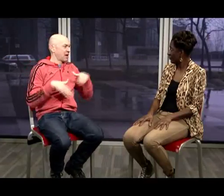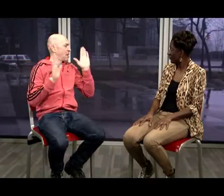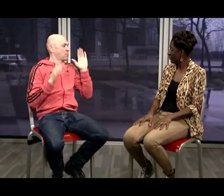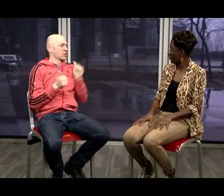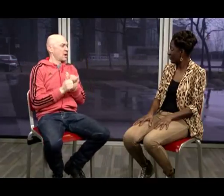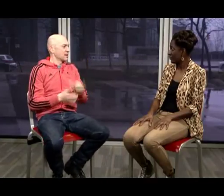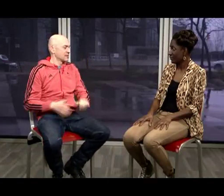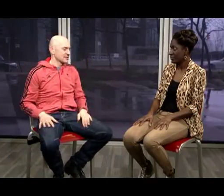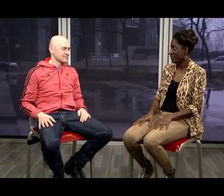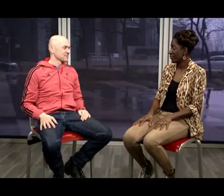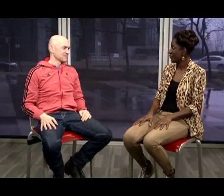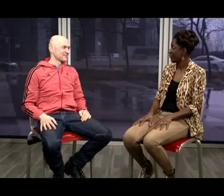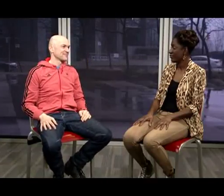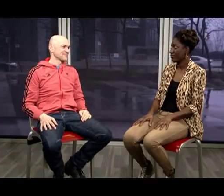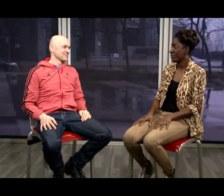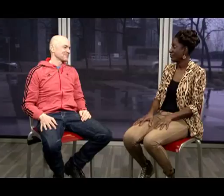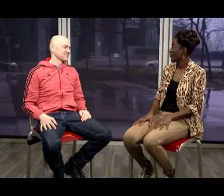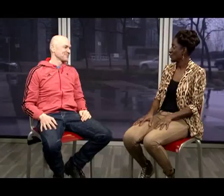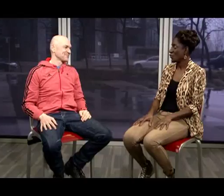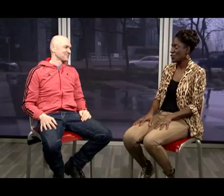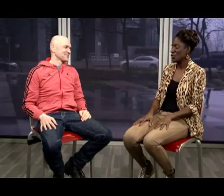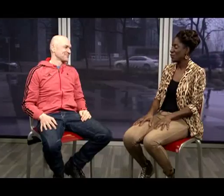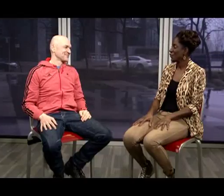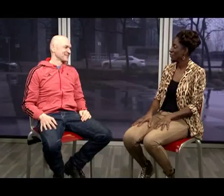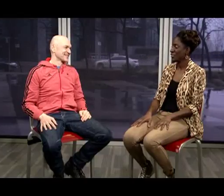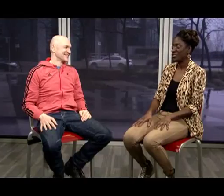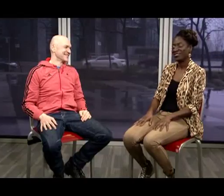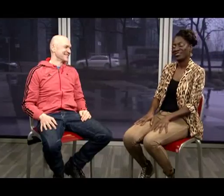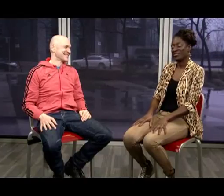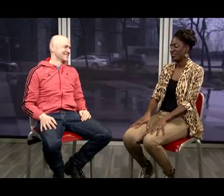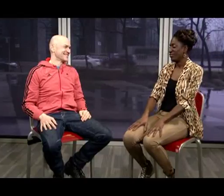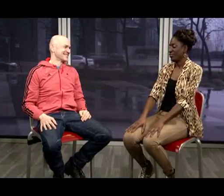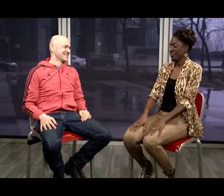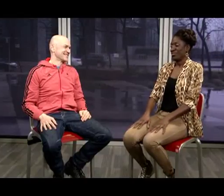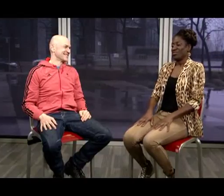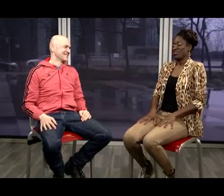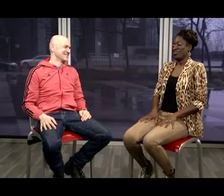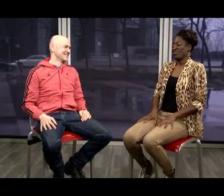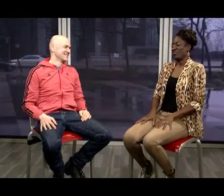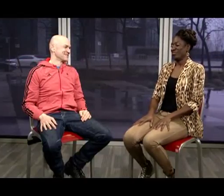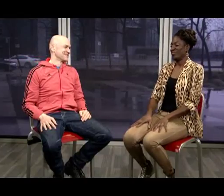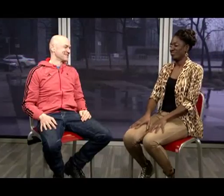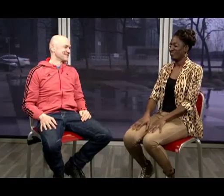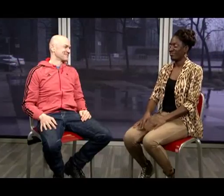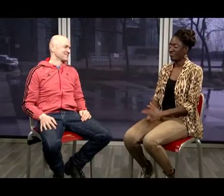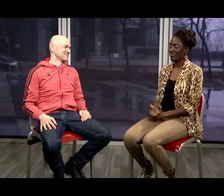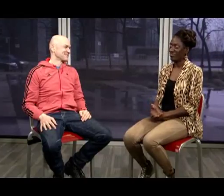of sound it's not something that you come to naturally you have to keep working at it and it's important to not give up